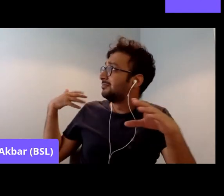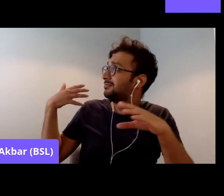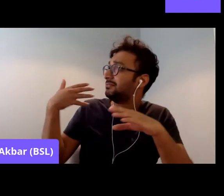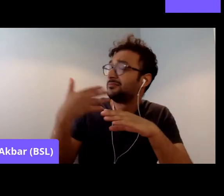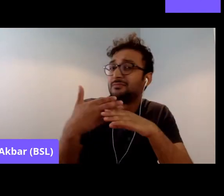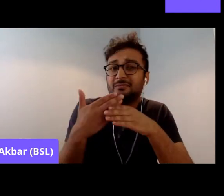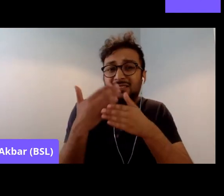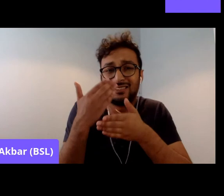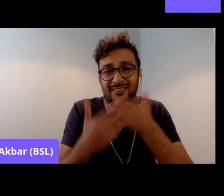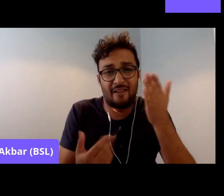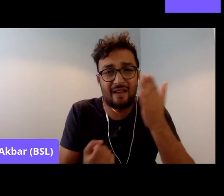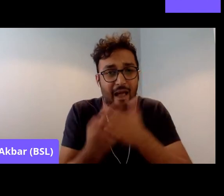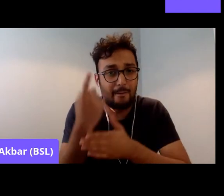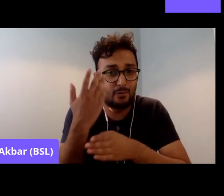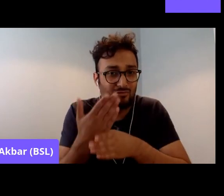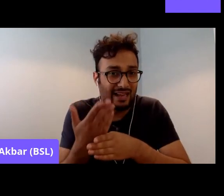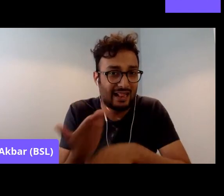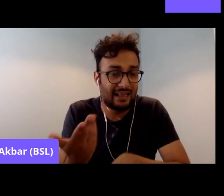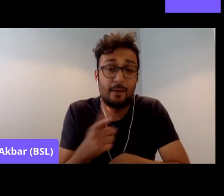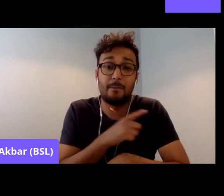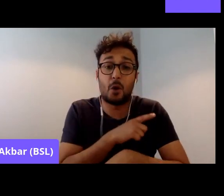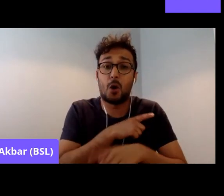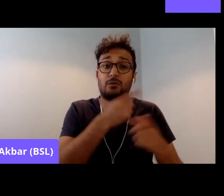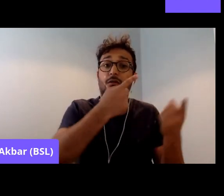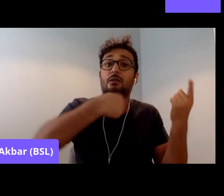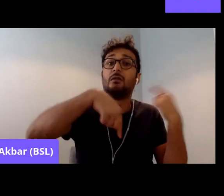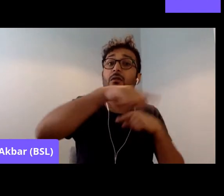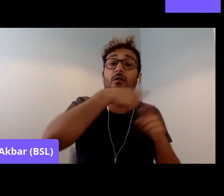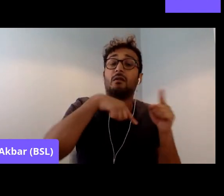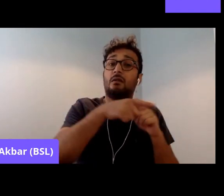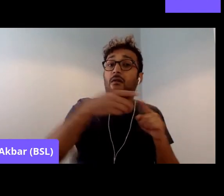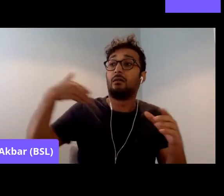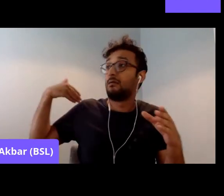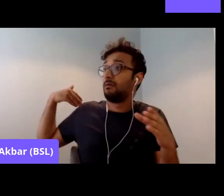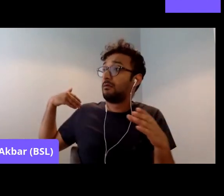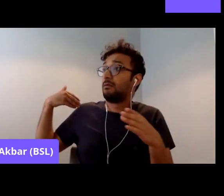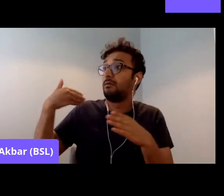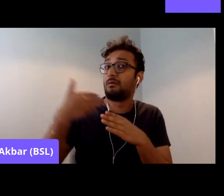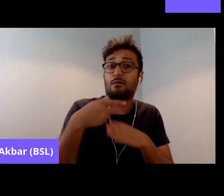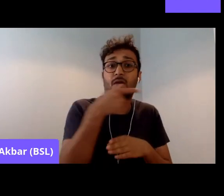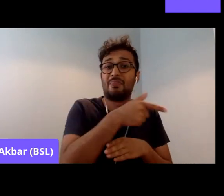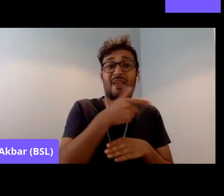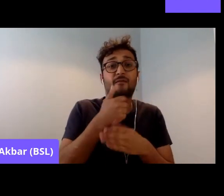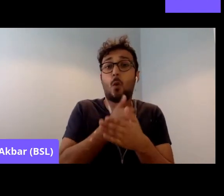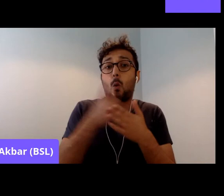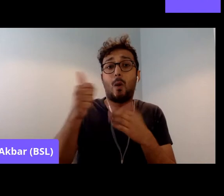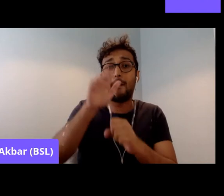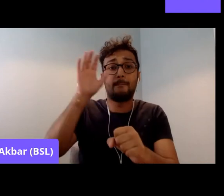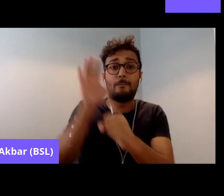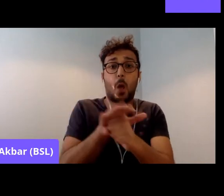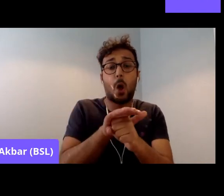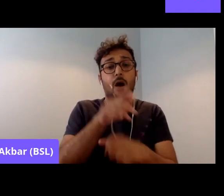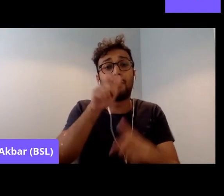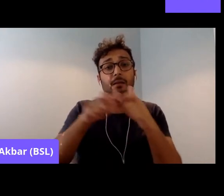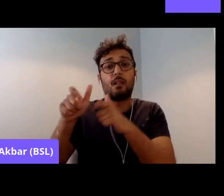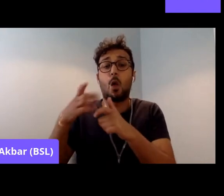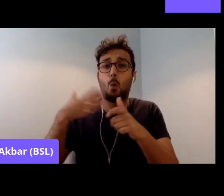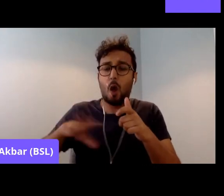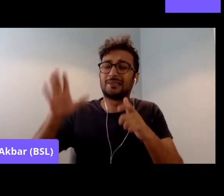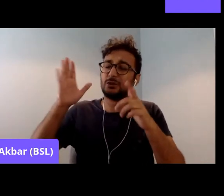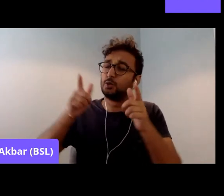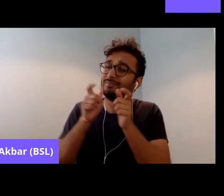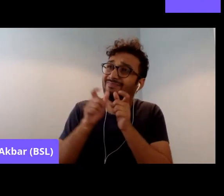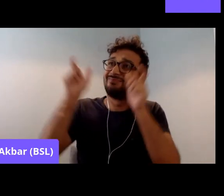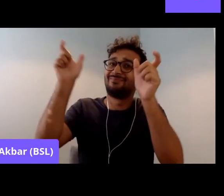um, those who face racism to speak out. And that is a big challenge to make our voices heard.